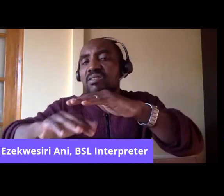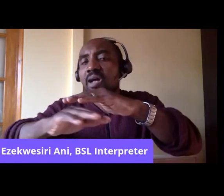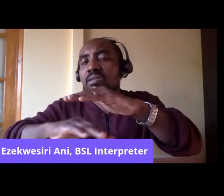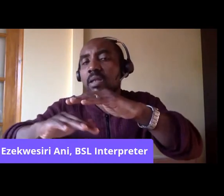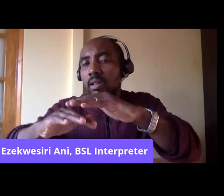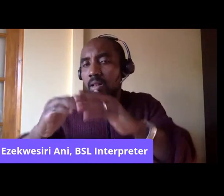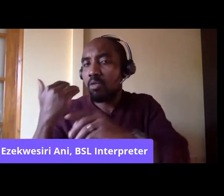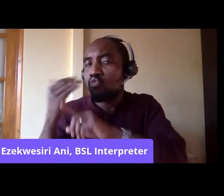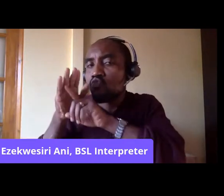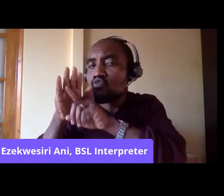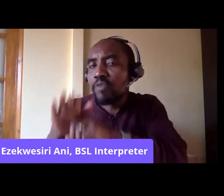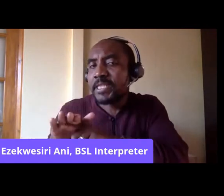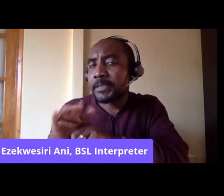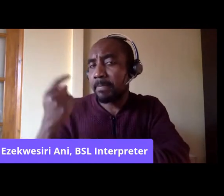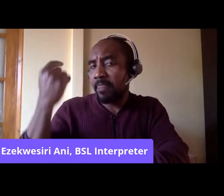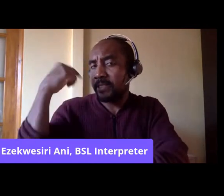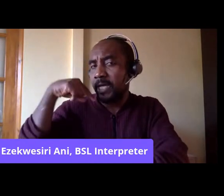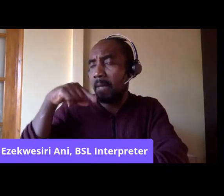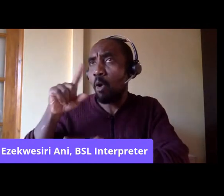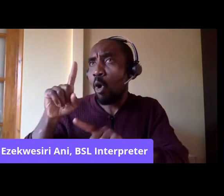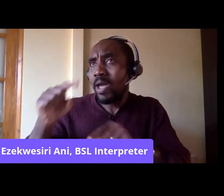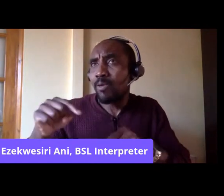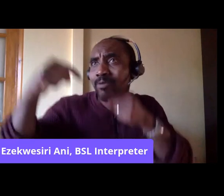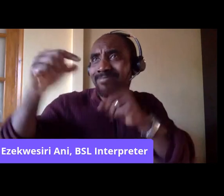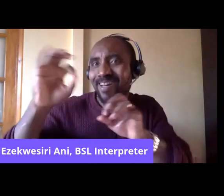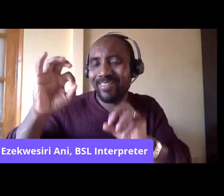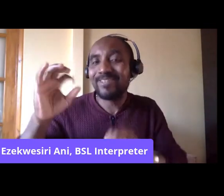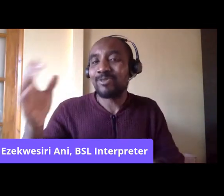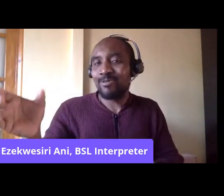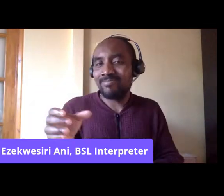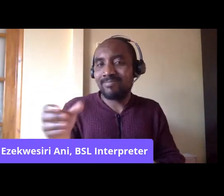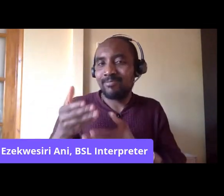going on and continuing to this day.